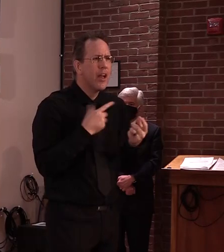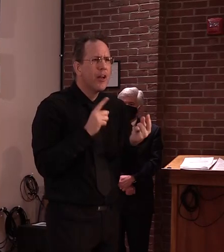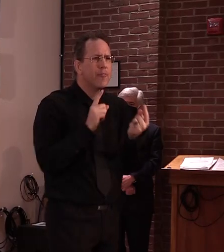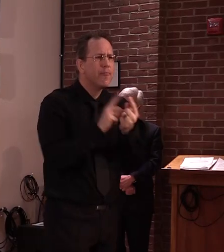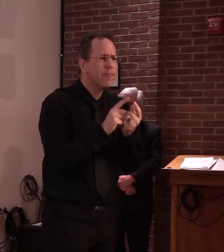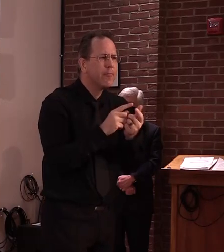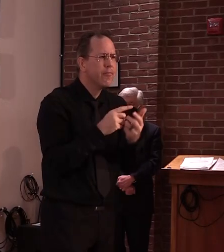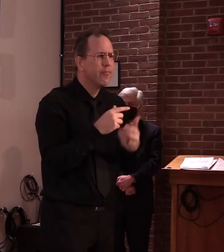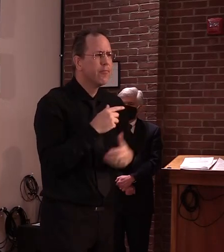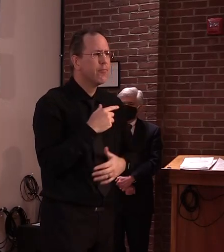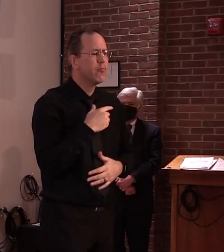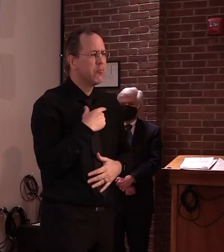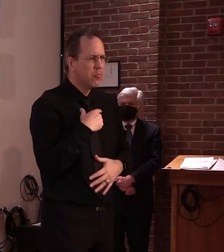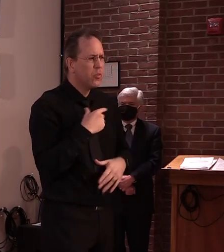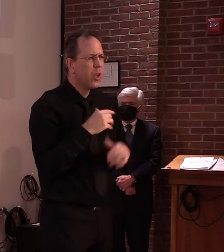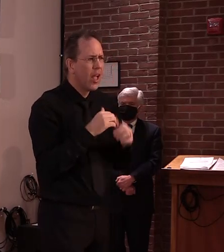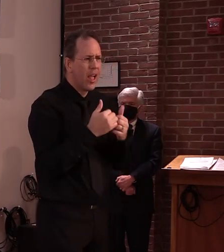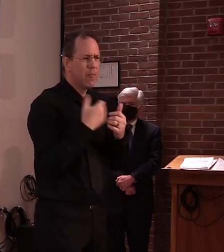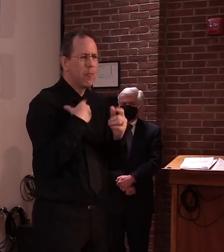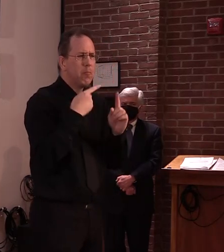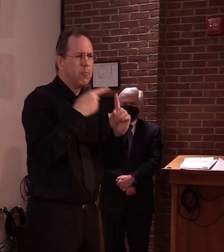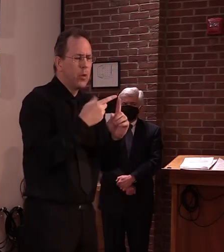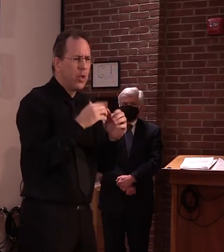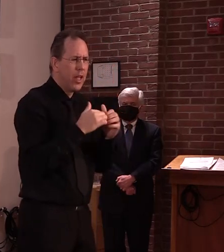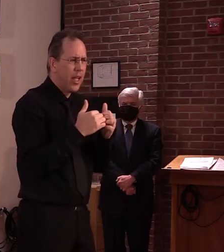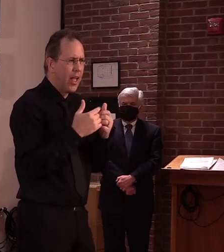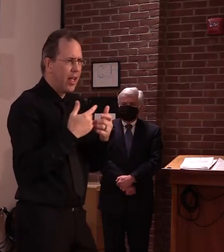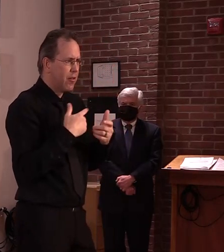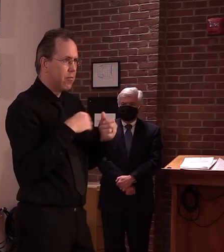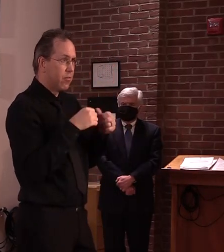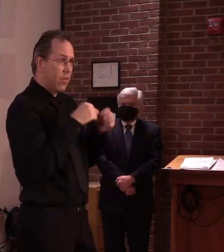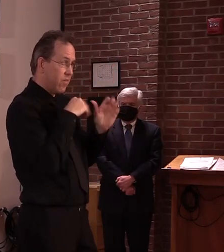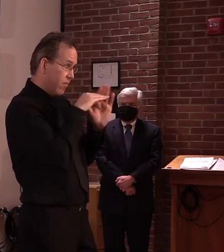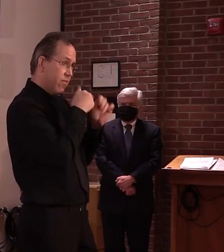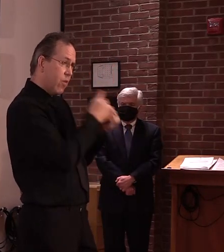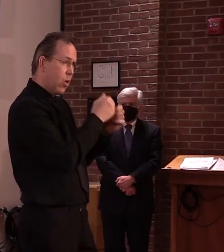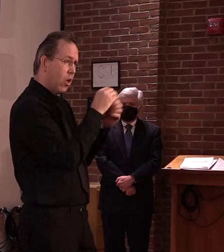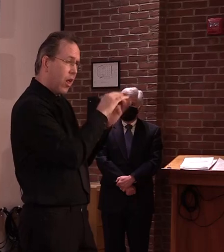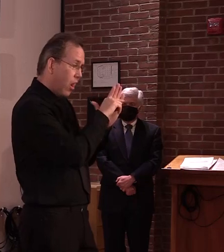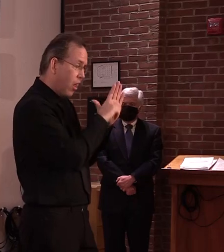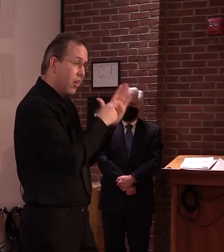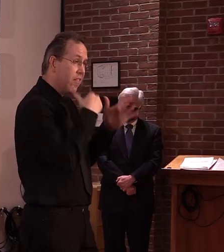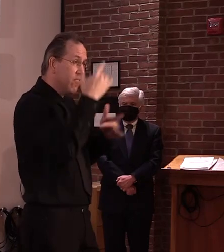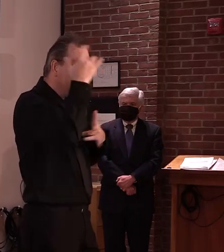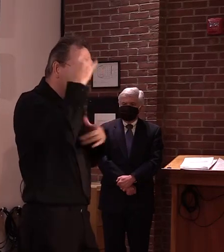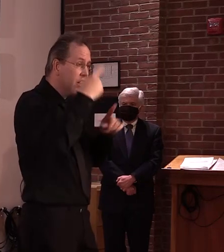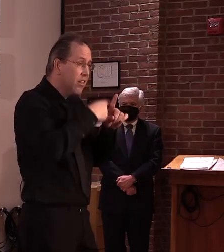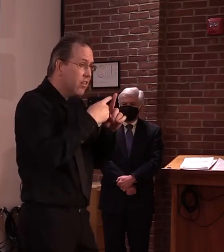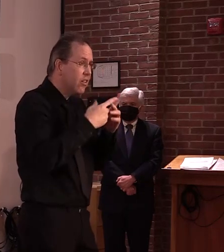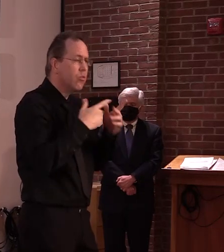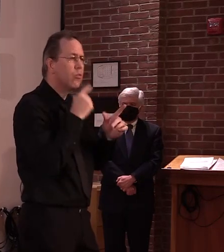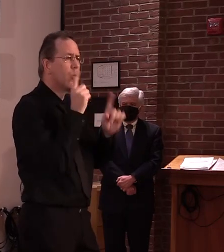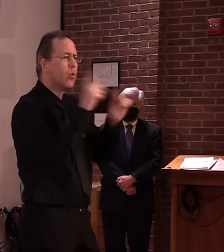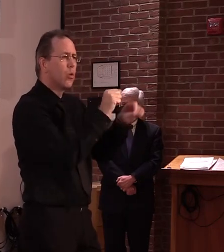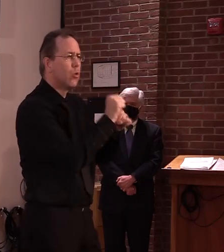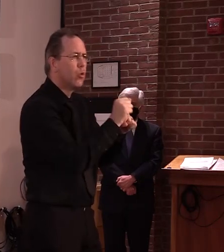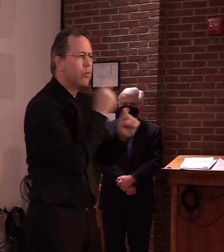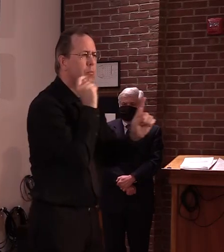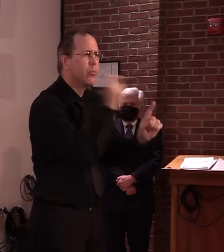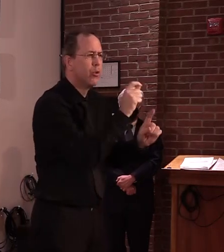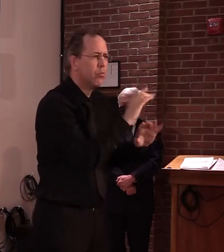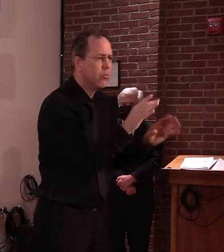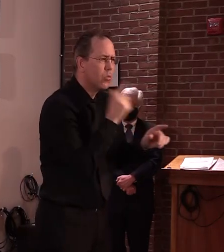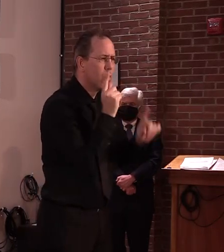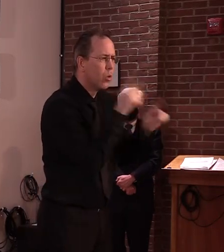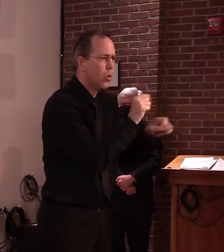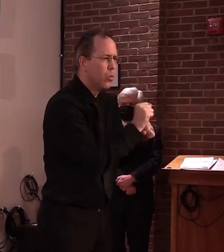laid out in the guidance is if you don't feel well, we're saying don't come in. So employees are asked to stay home if that's the